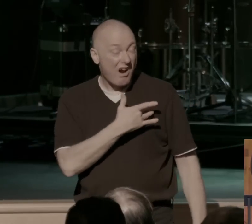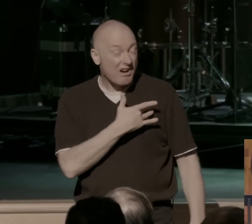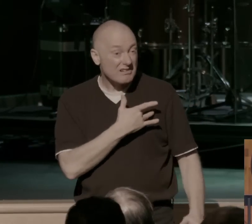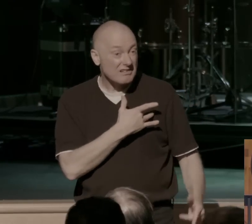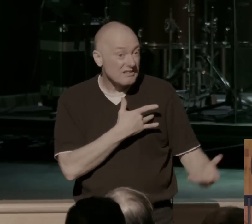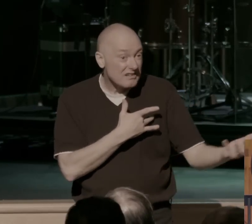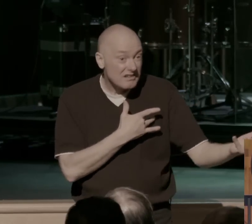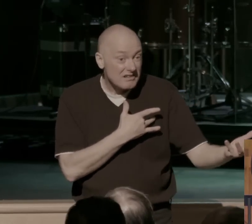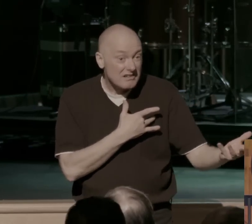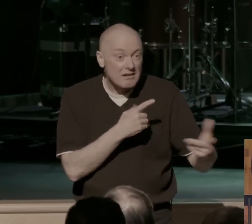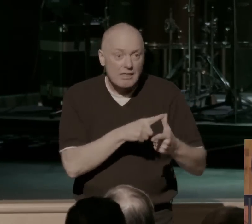all you have, you're not free.